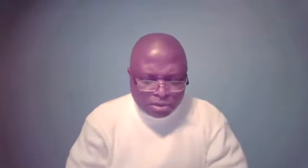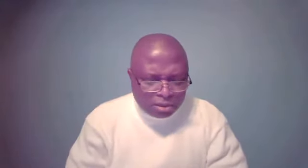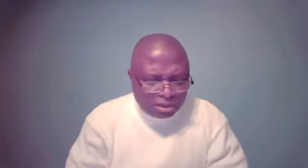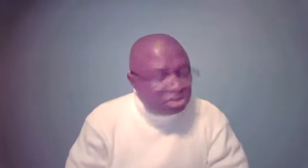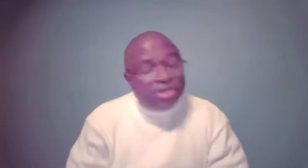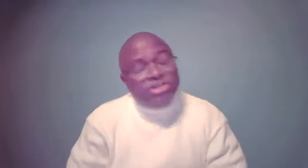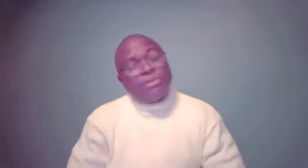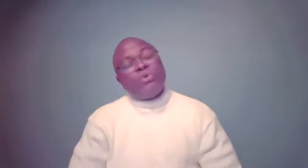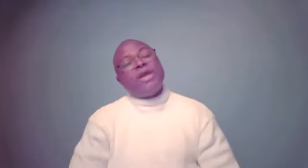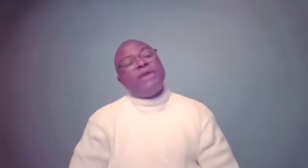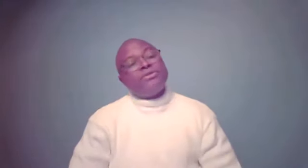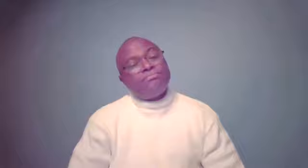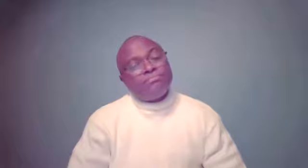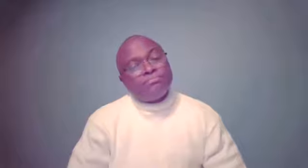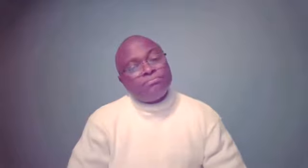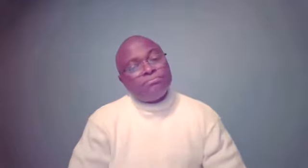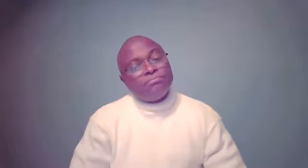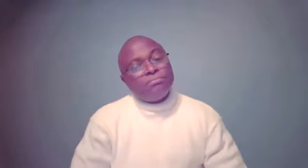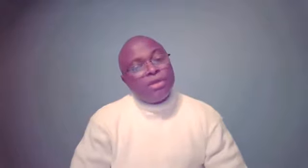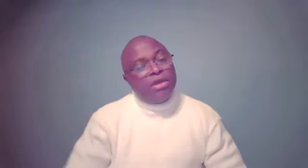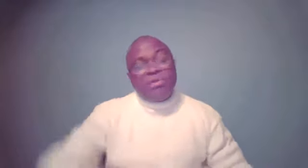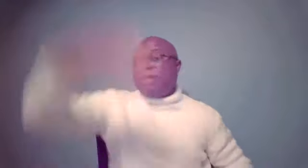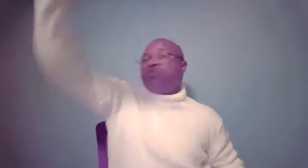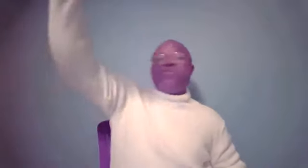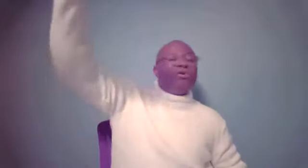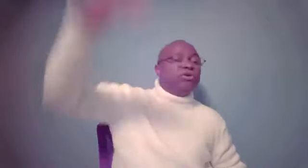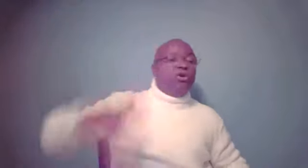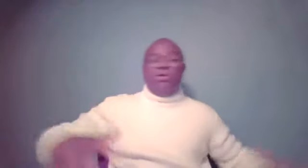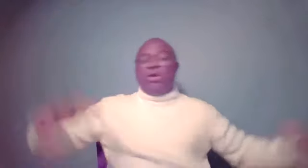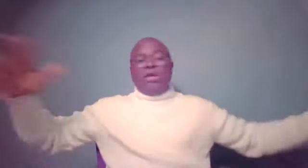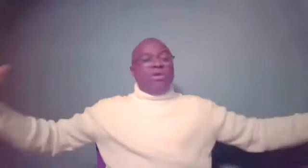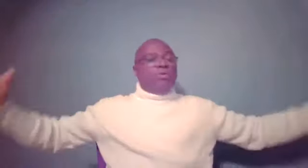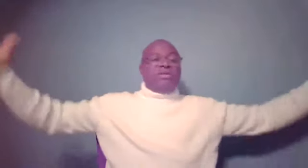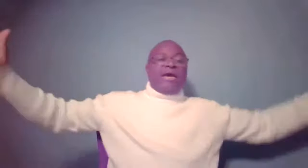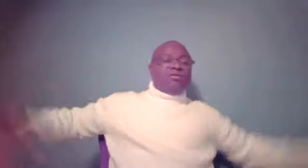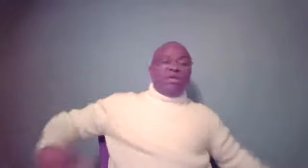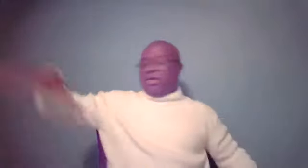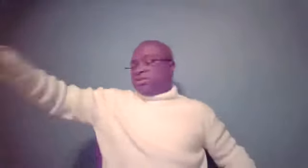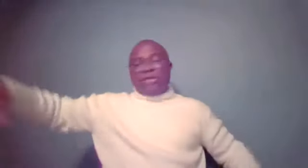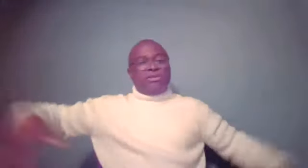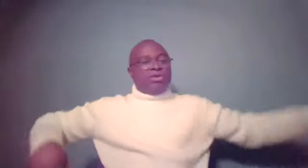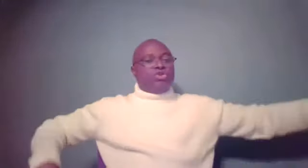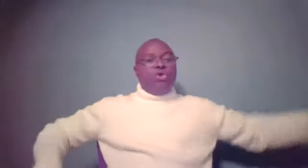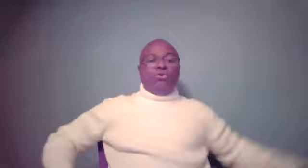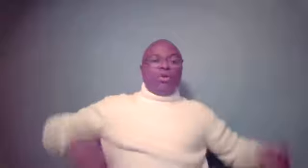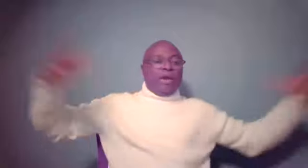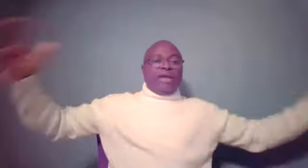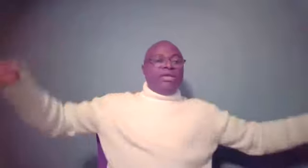In Genesis chapter 28, it begins with, you know, it was night. He set a stone, and he